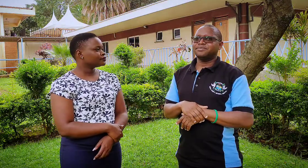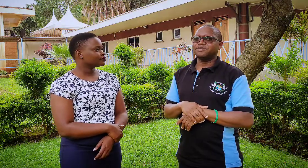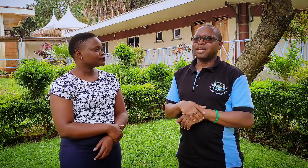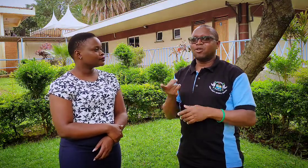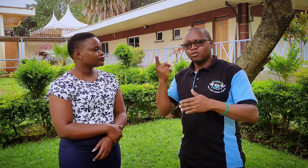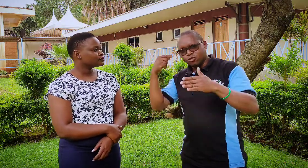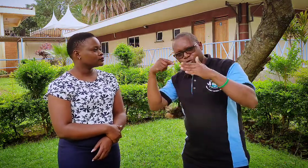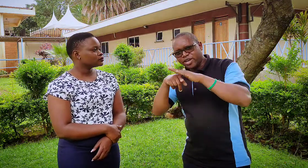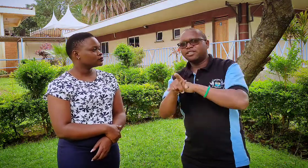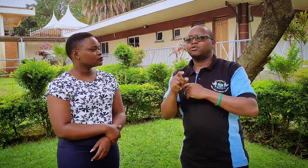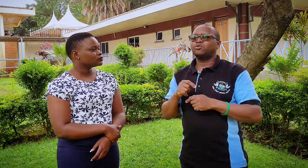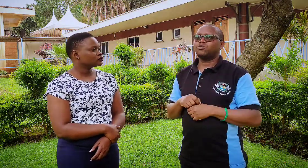i also went to